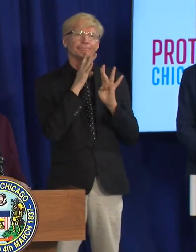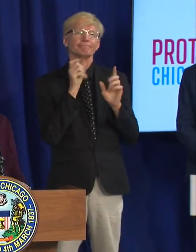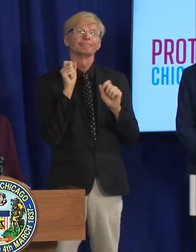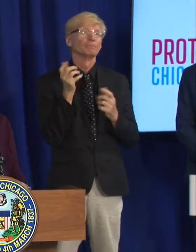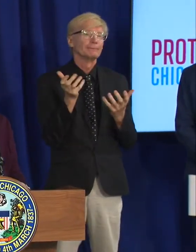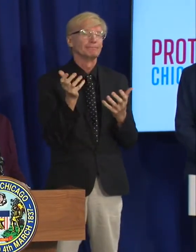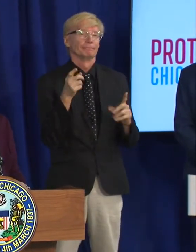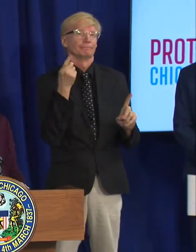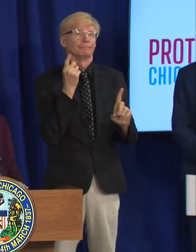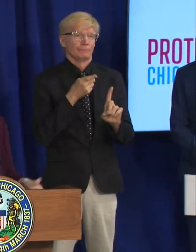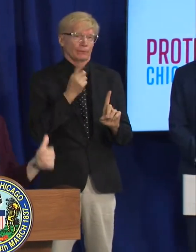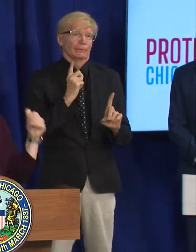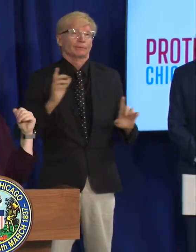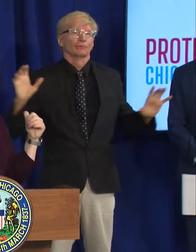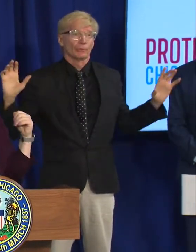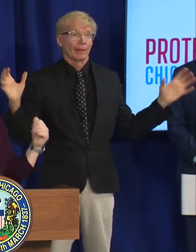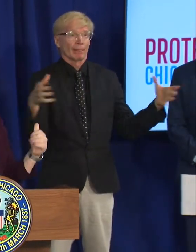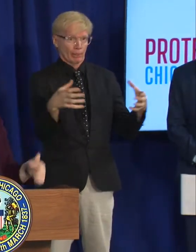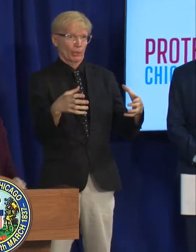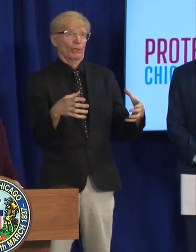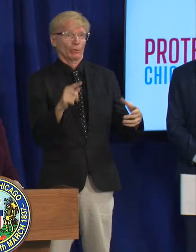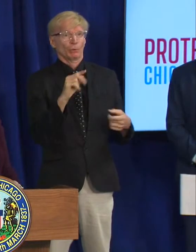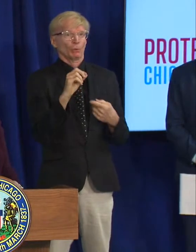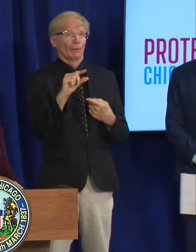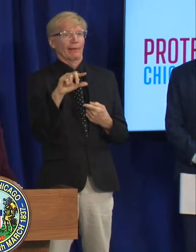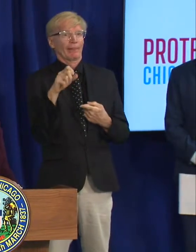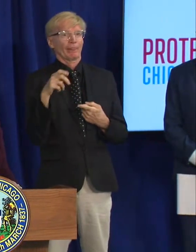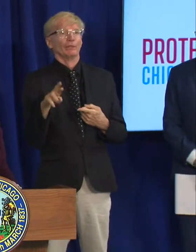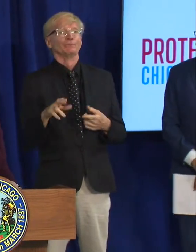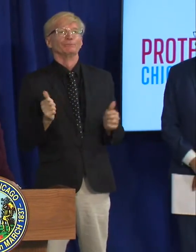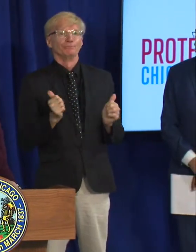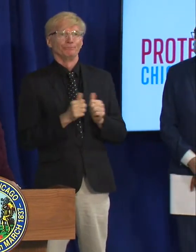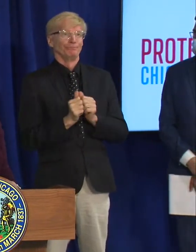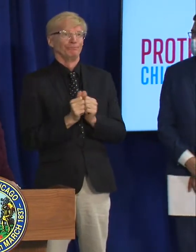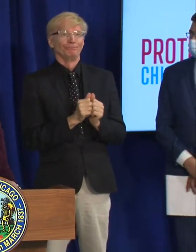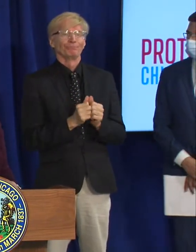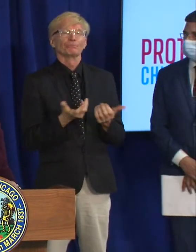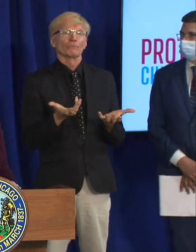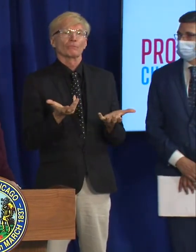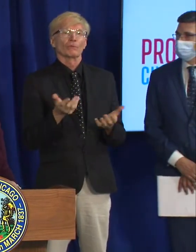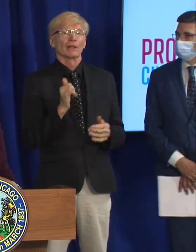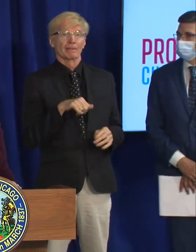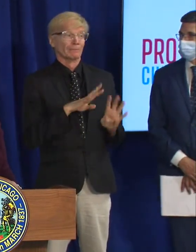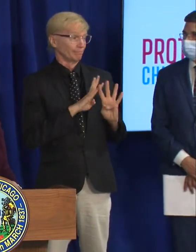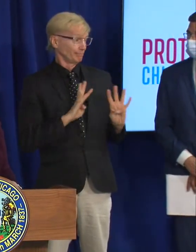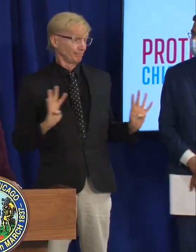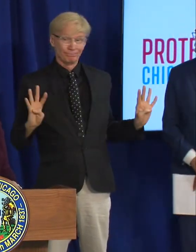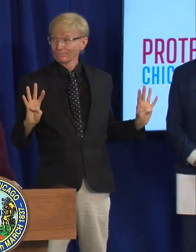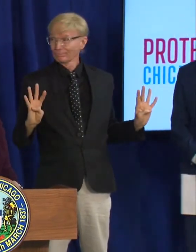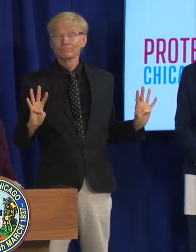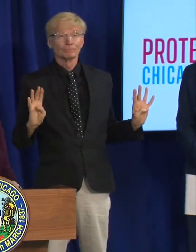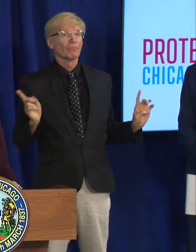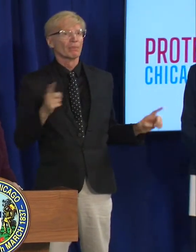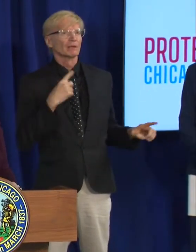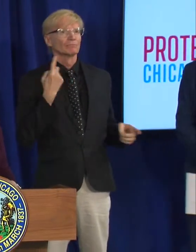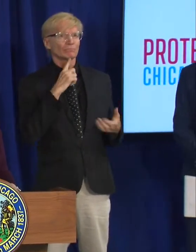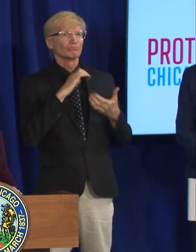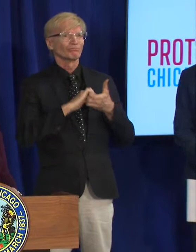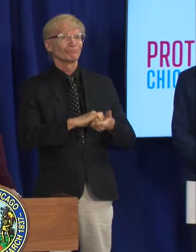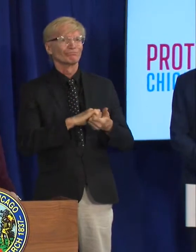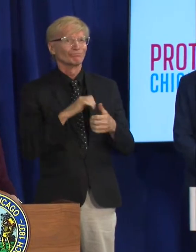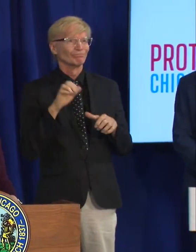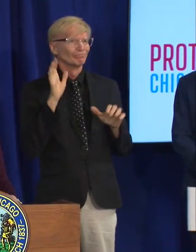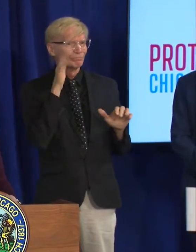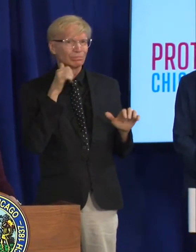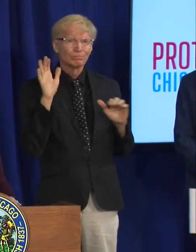this thing about doing this together these partners standing behind us are the partners that on the ground